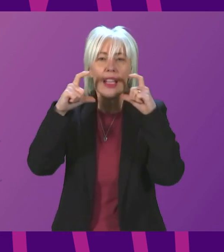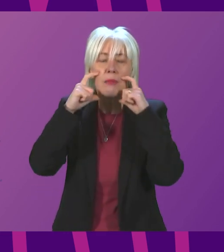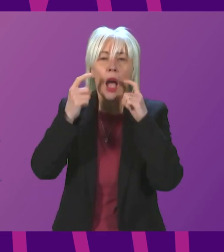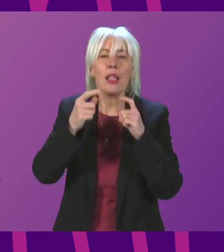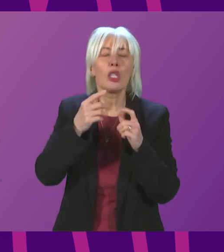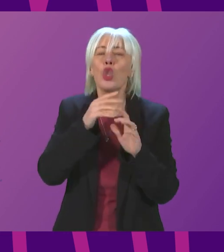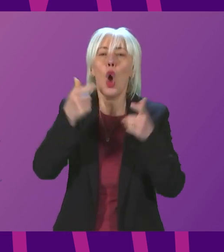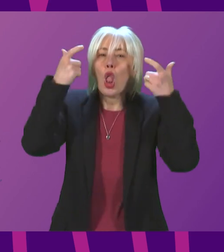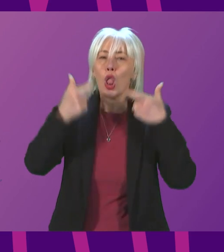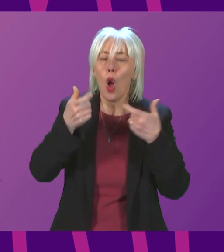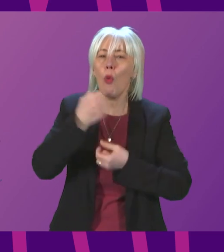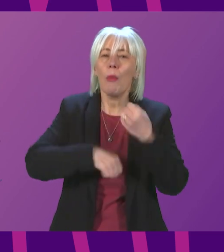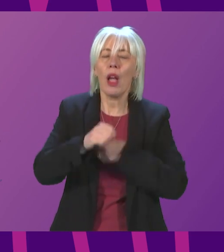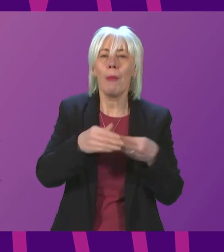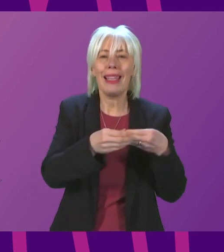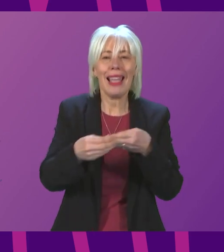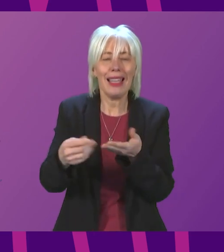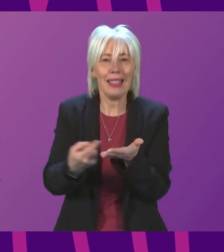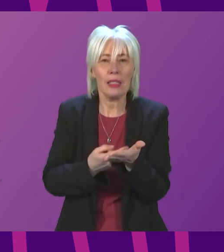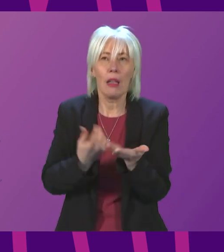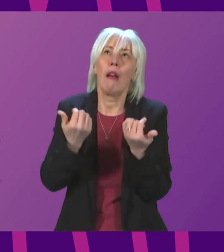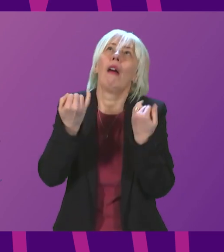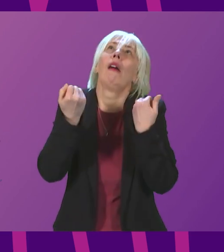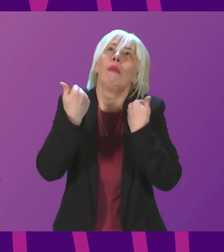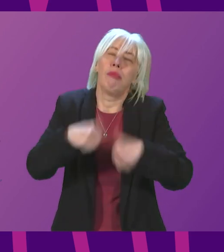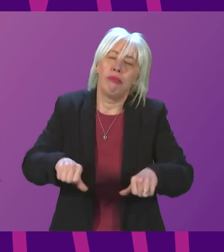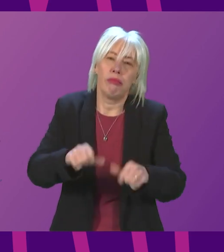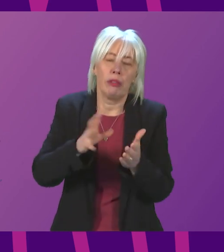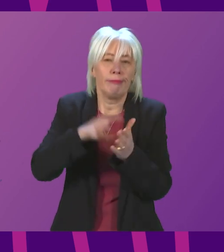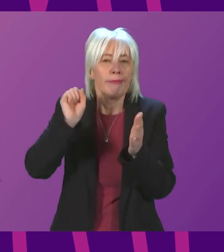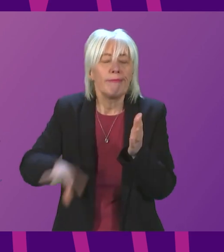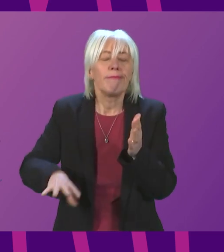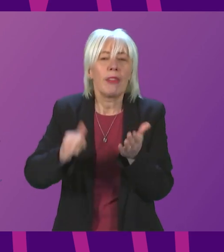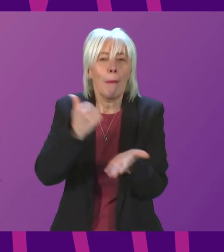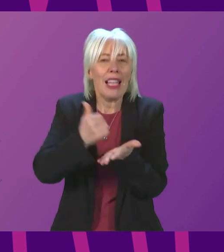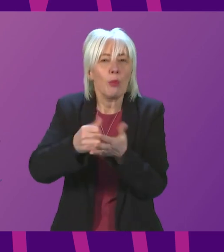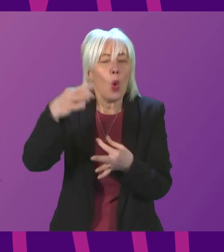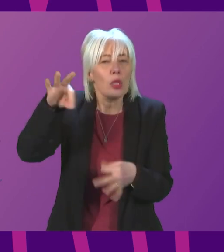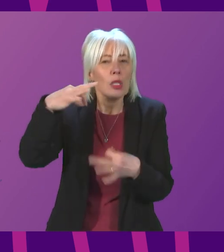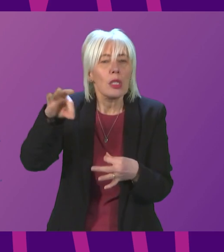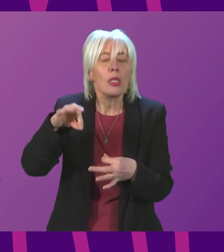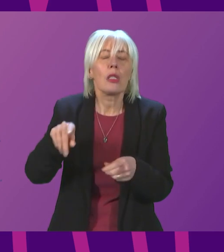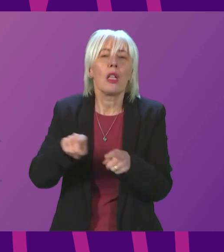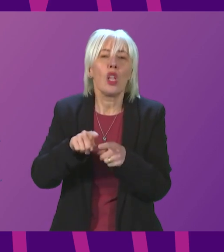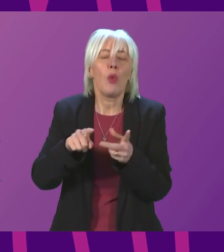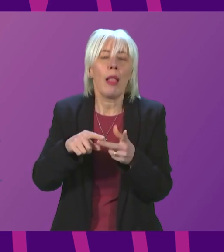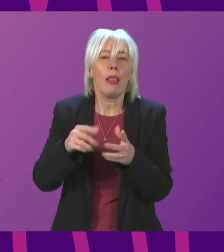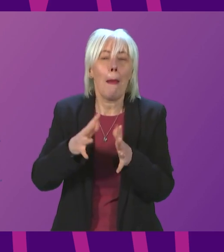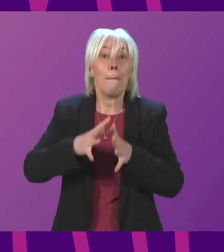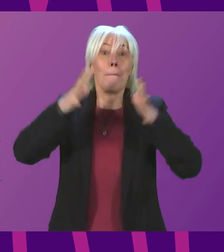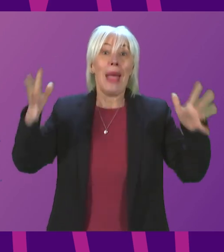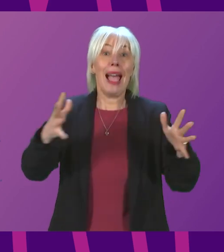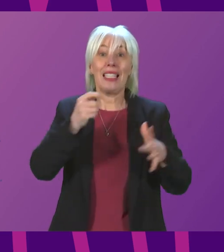guidance. They have finally scrapped vaccine passports and they are getting rid of mass testing. Reckless, two weeks ago,